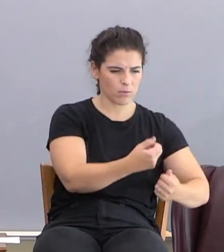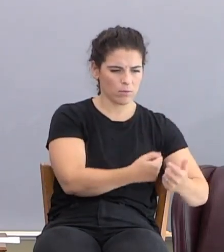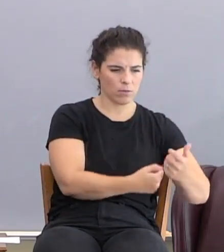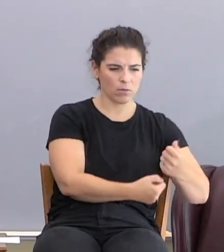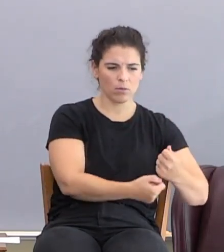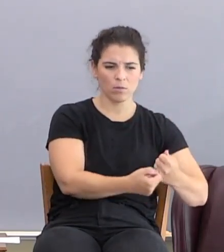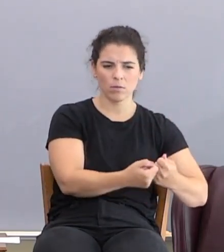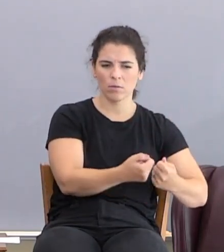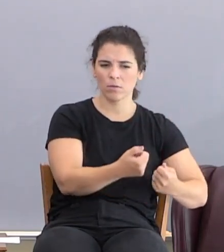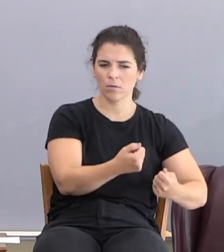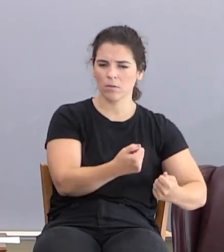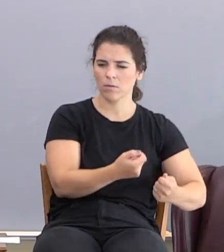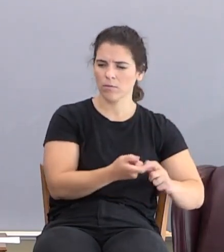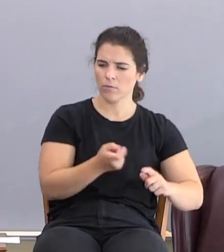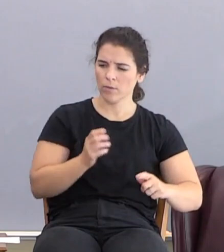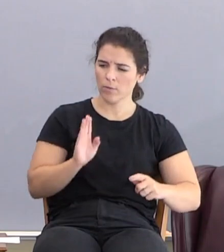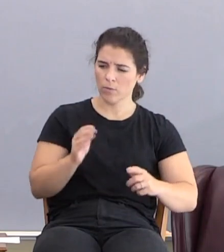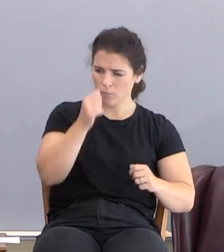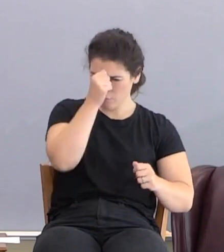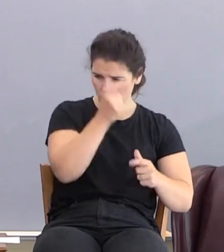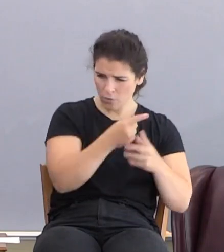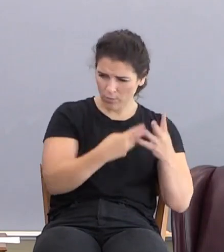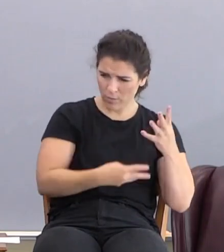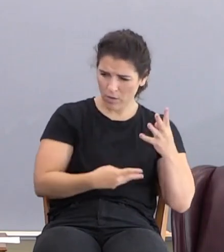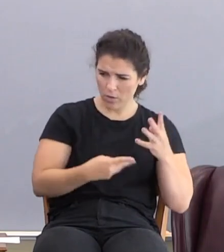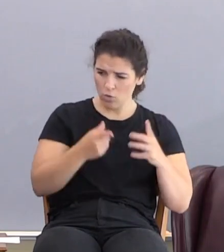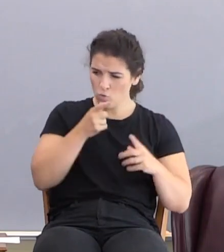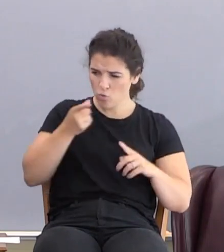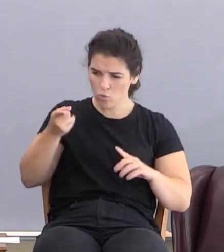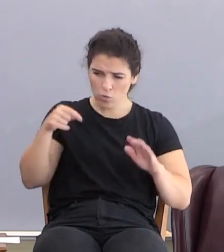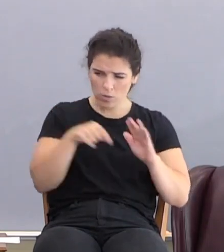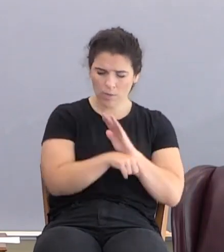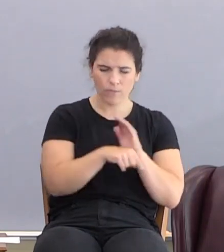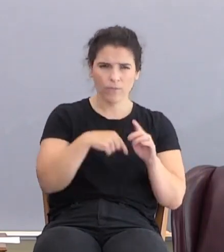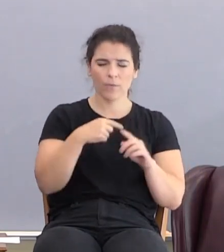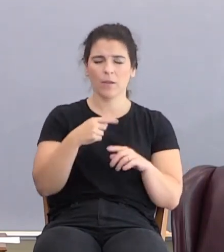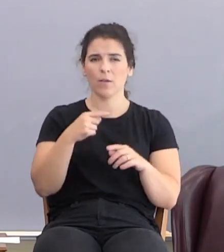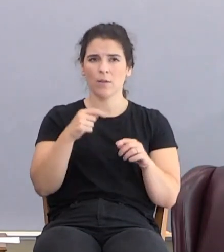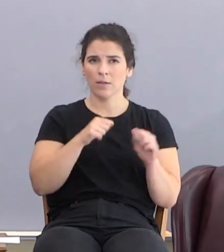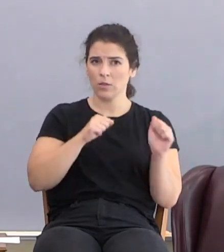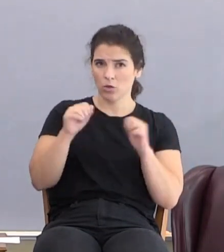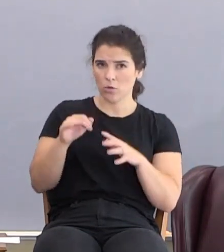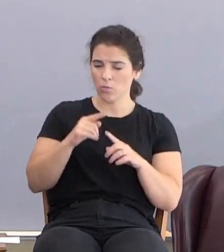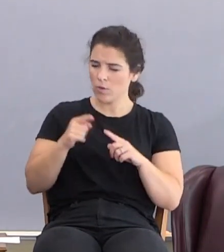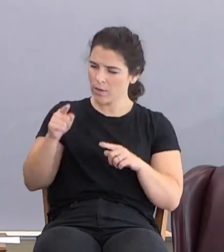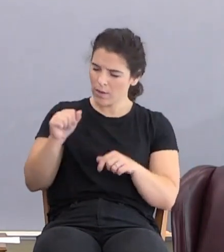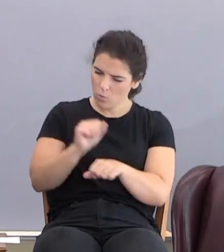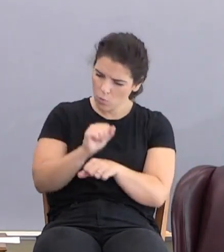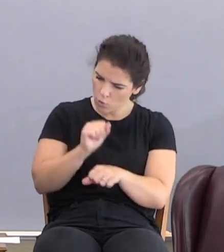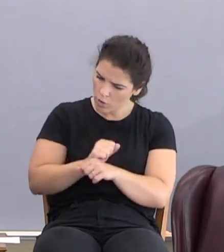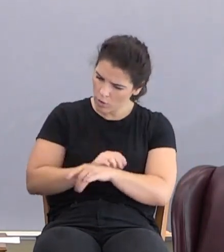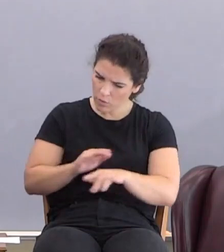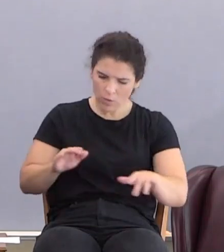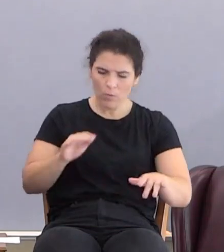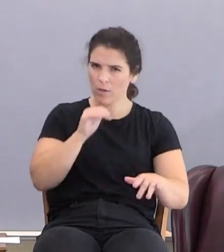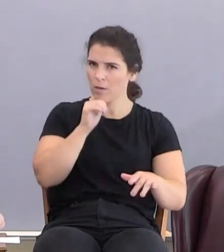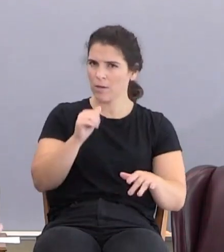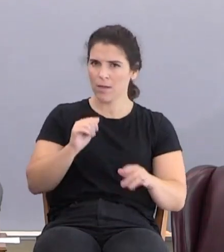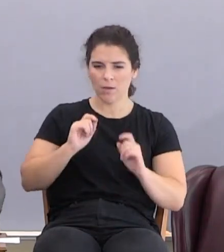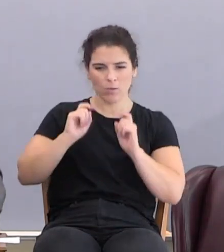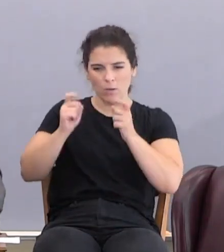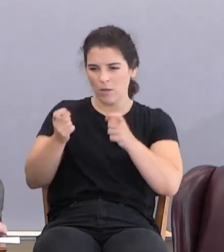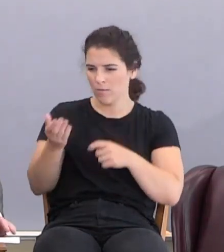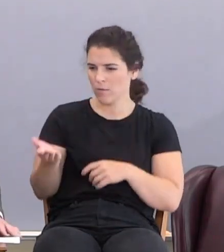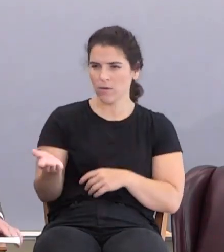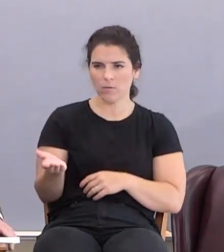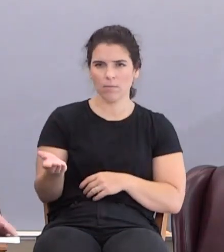Now here's what he's going to do to him. Verse 11, verse 12. When thou tillest the ground, it shall not henceforth yield